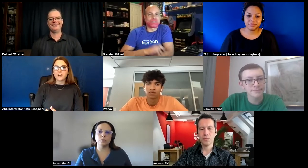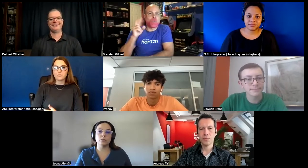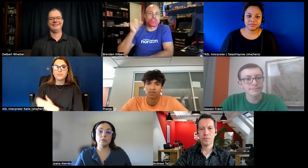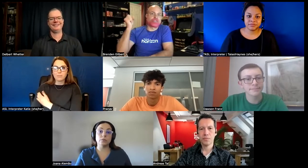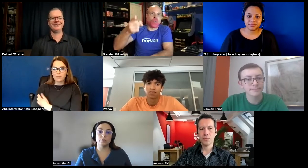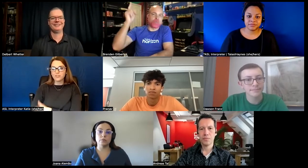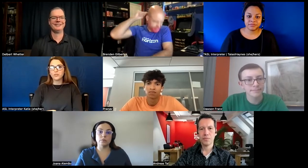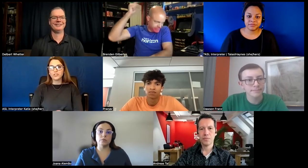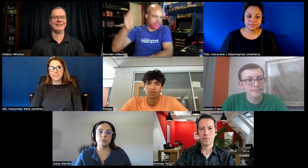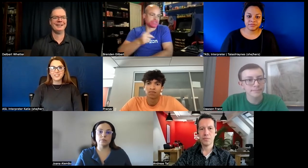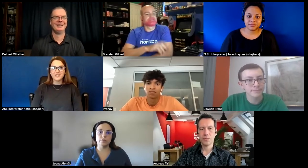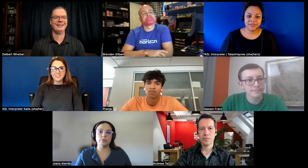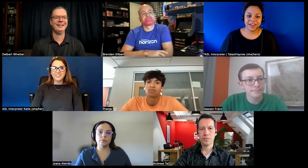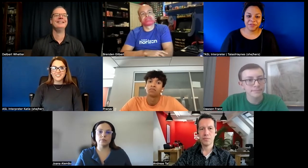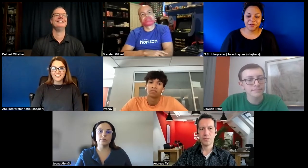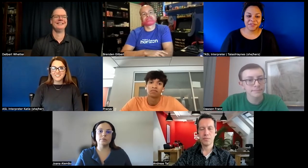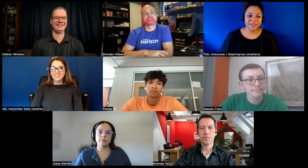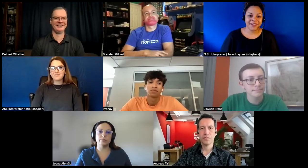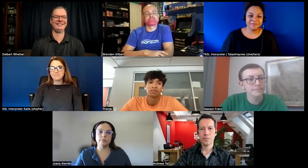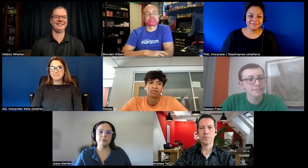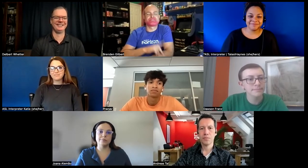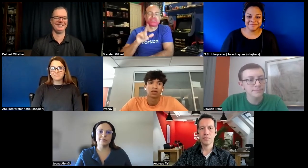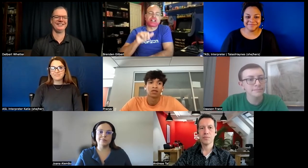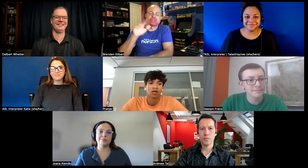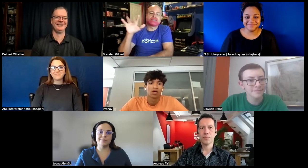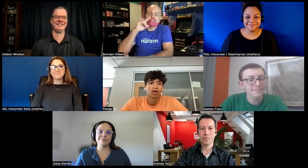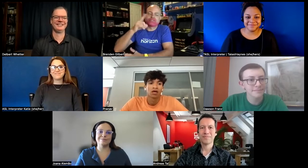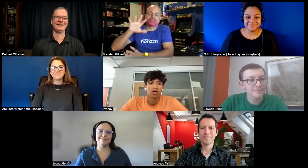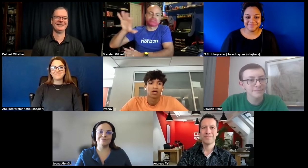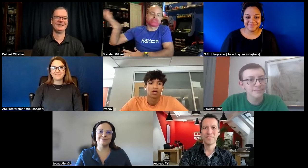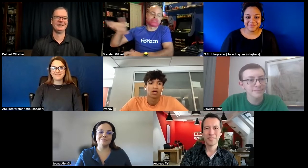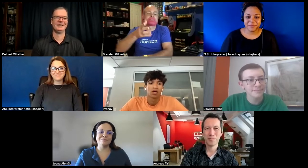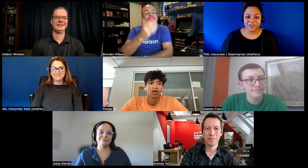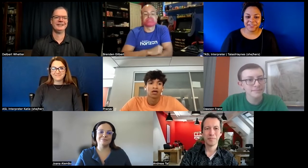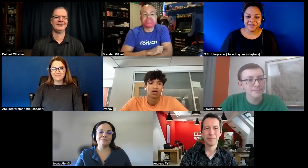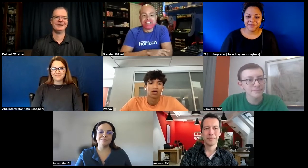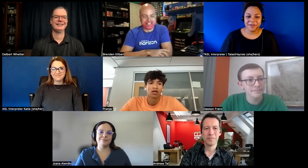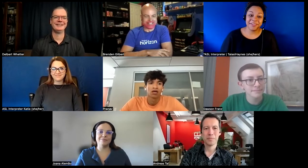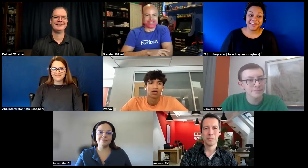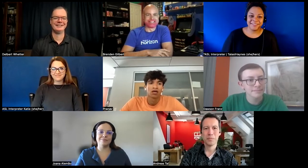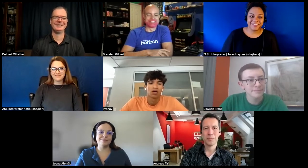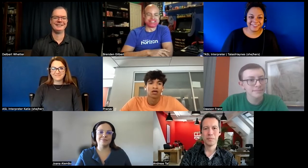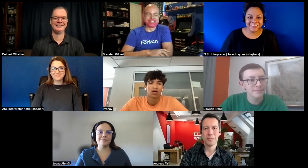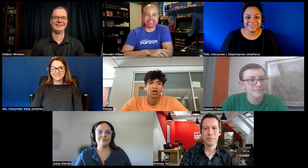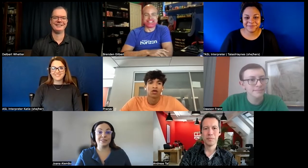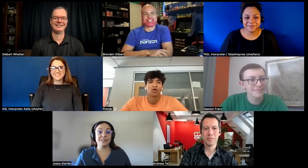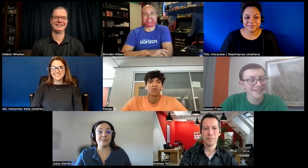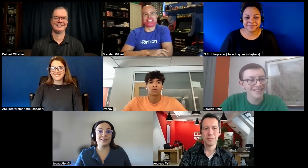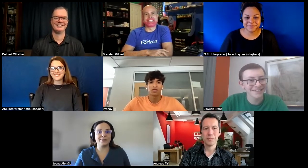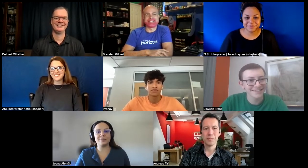character tap them on the shoulder yeah or throw something at them i'm just kidding that's how the kids do it what about if